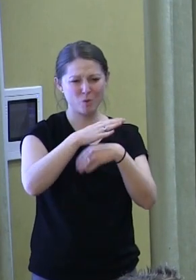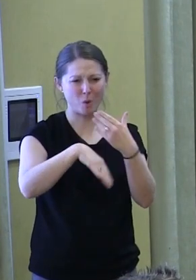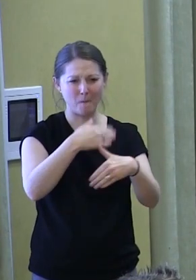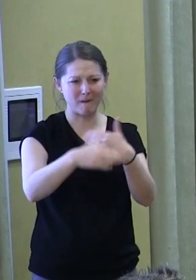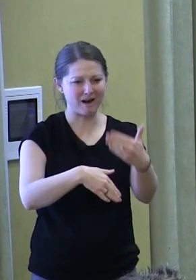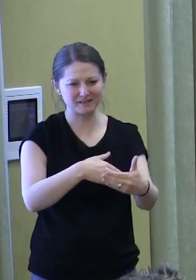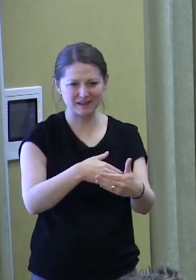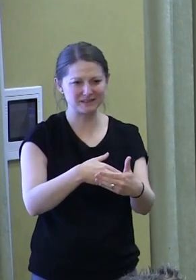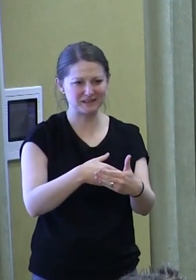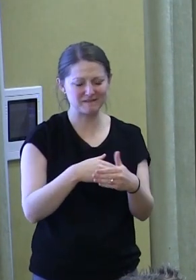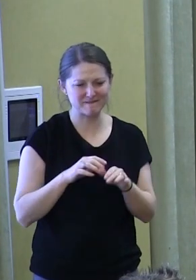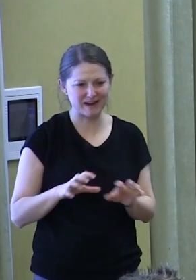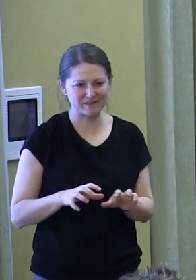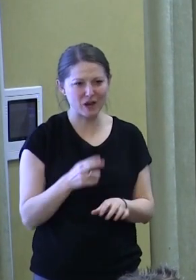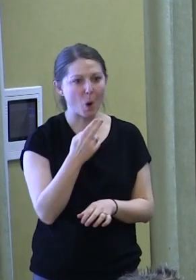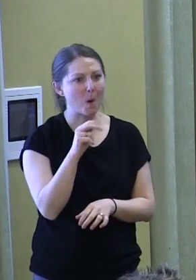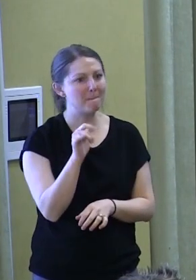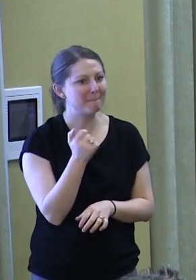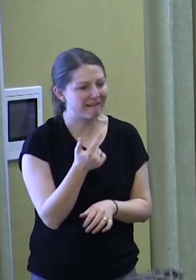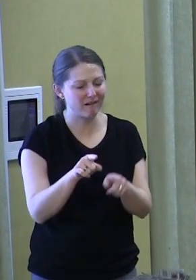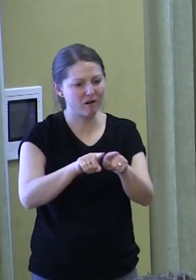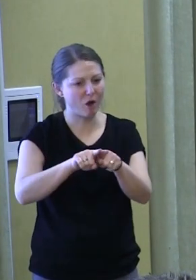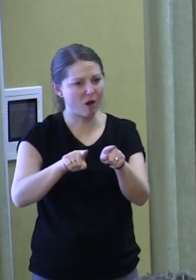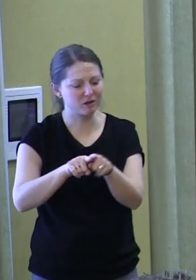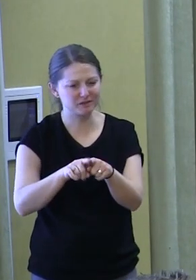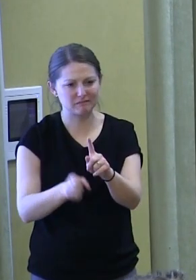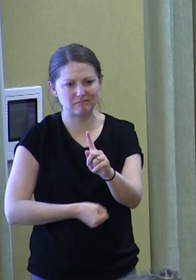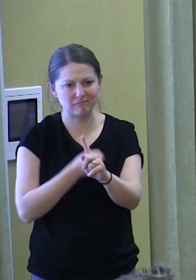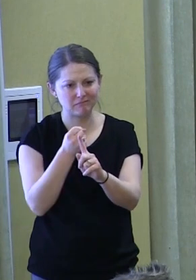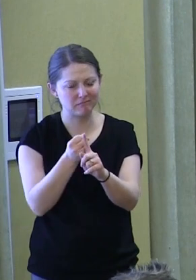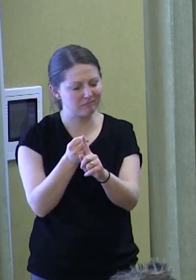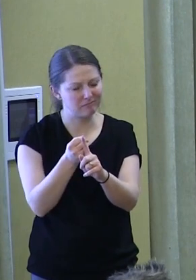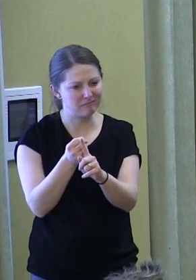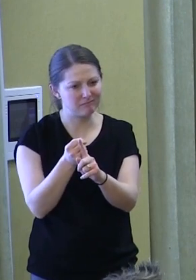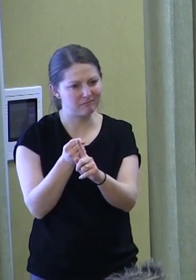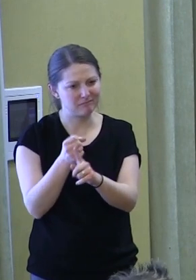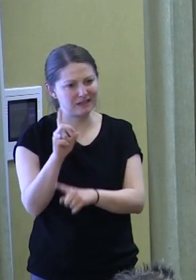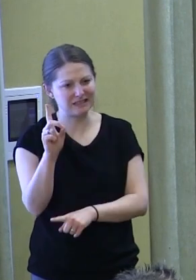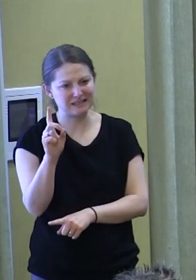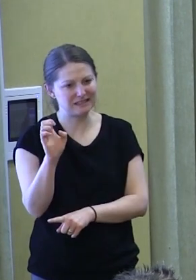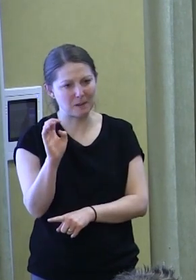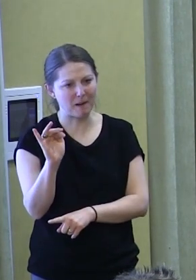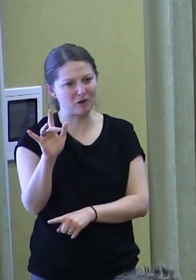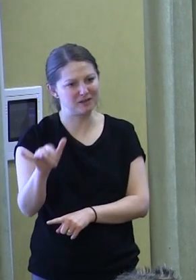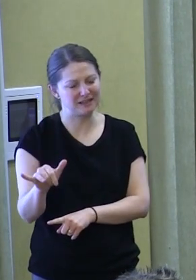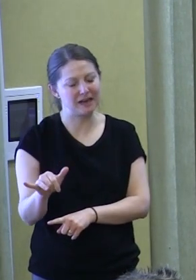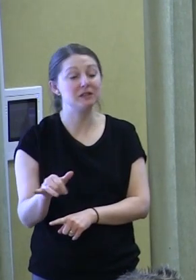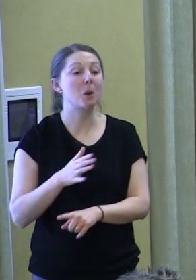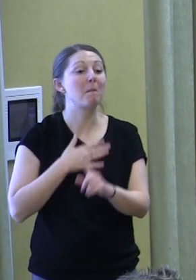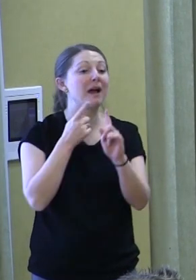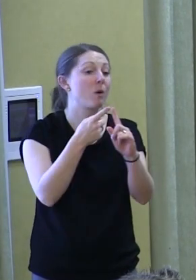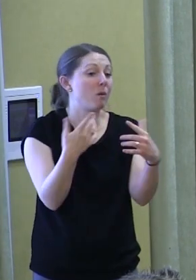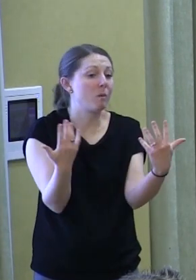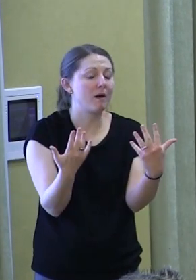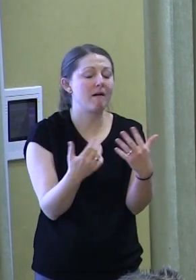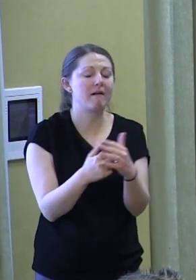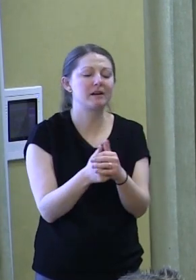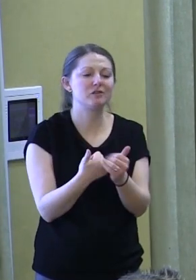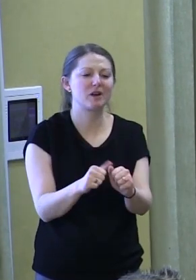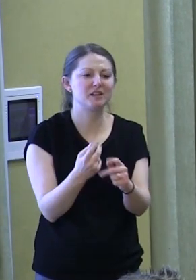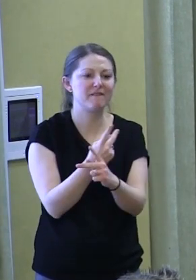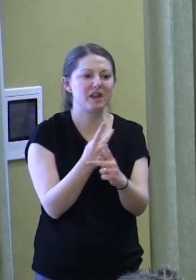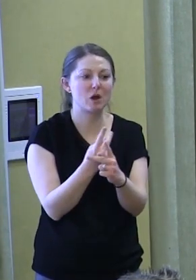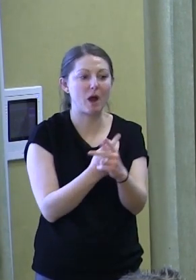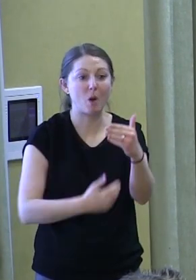and its potential impact on democracy. So my goal today is to explore what's